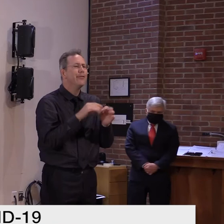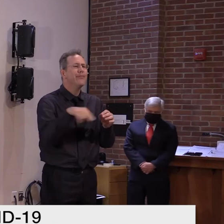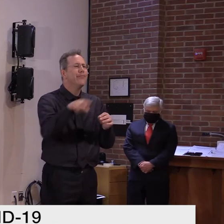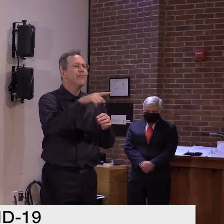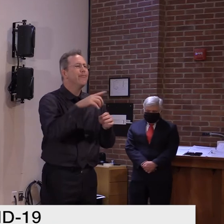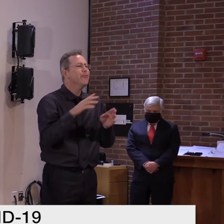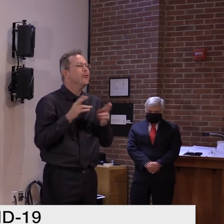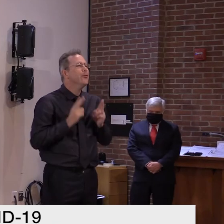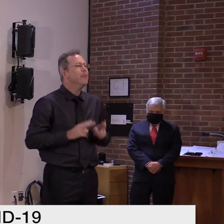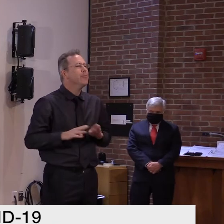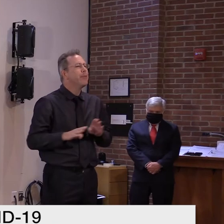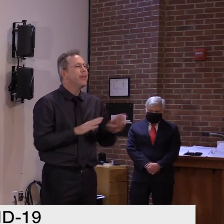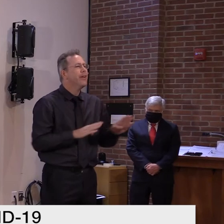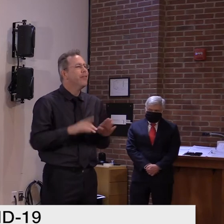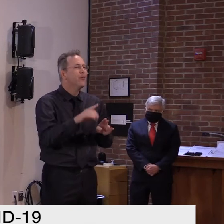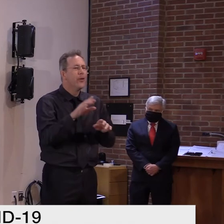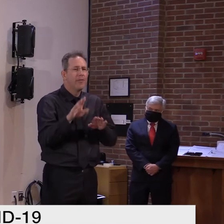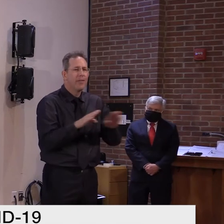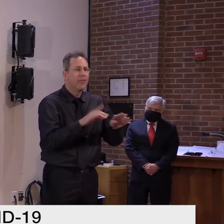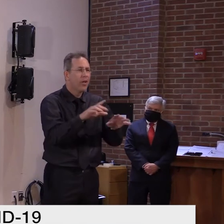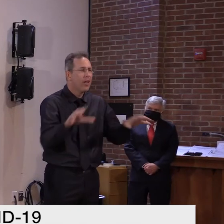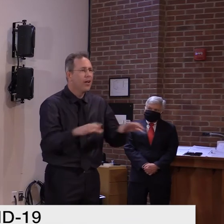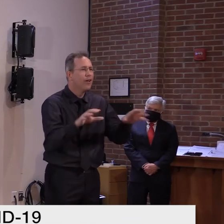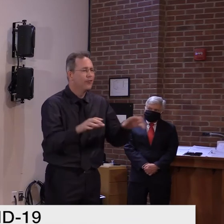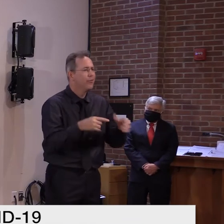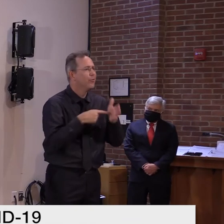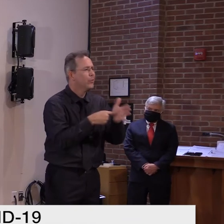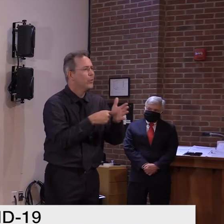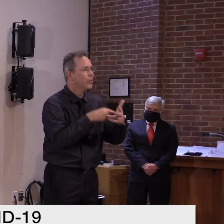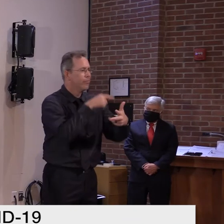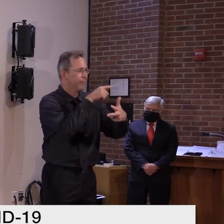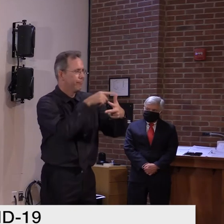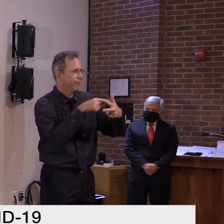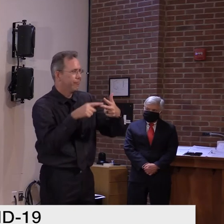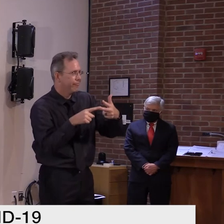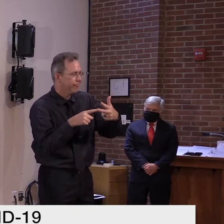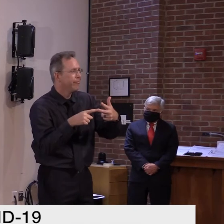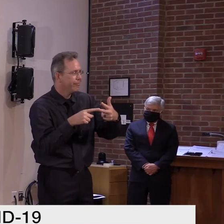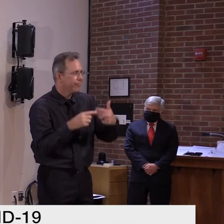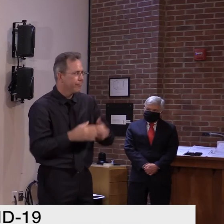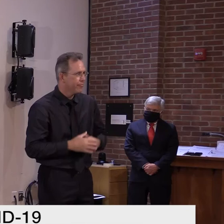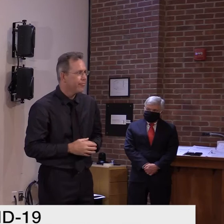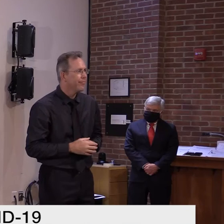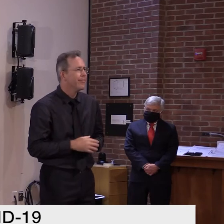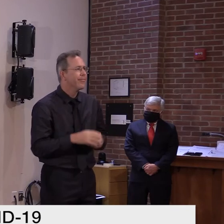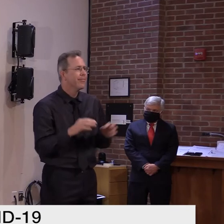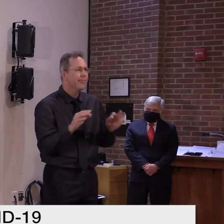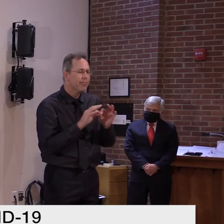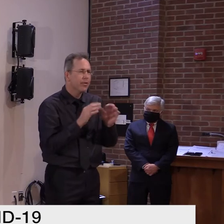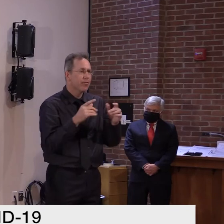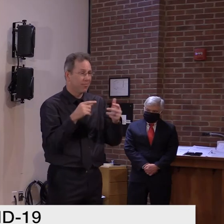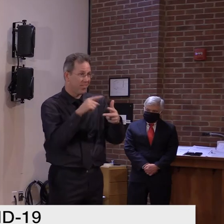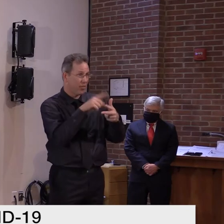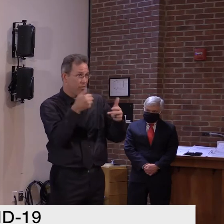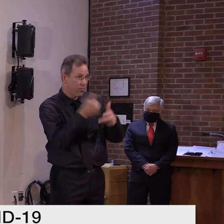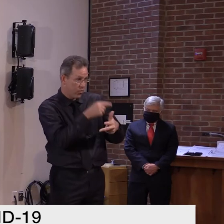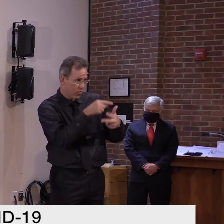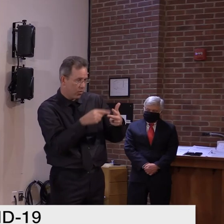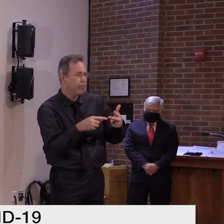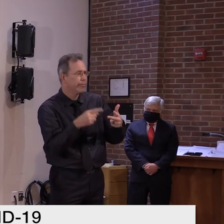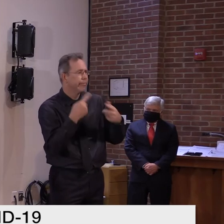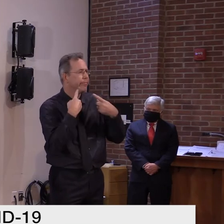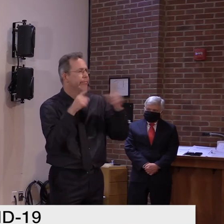are all priorities that I would dare say they stand on equal footing. It's not that we were concerned that one healthcare system